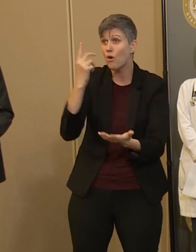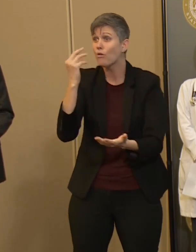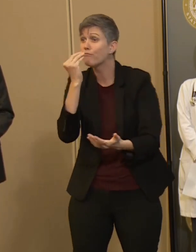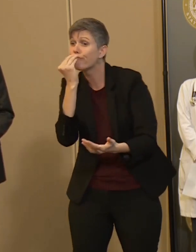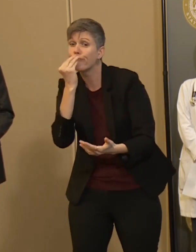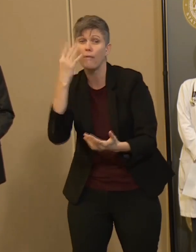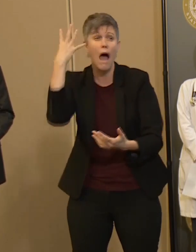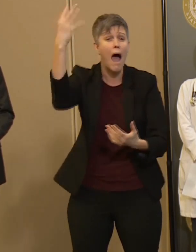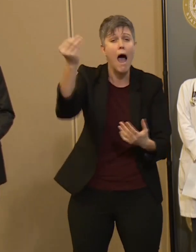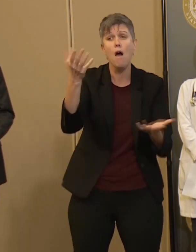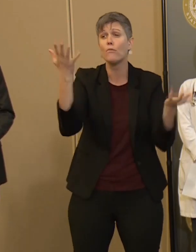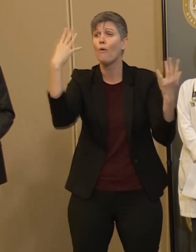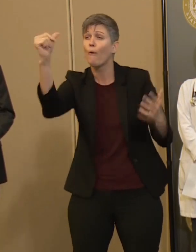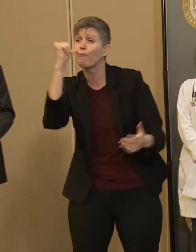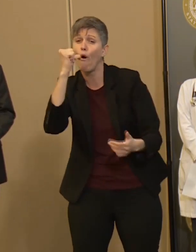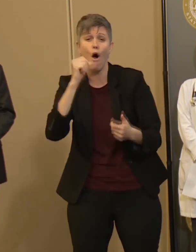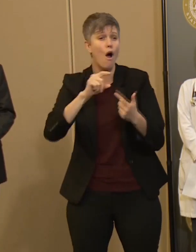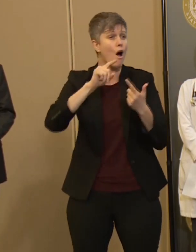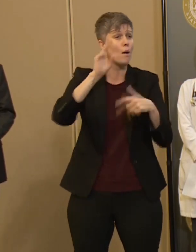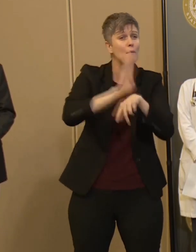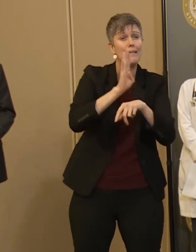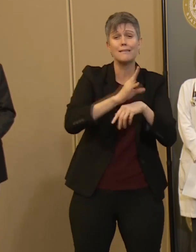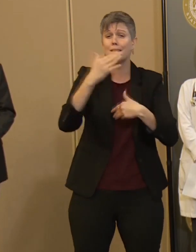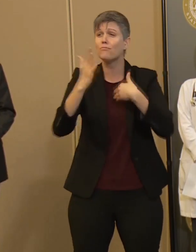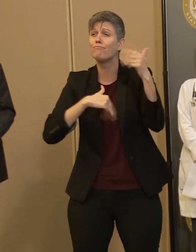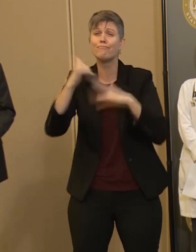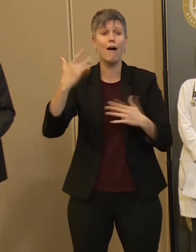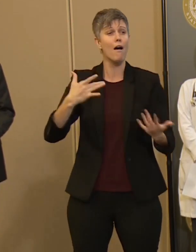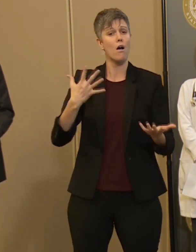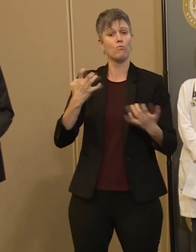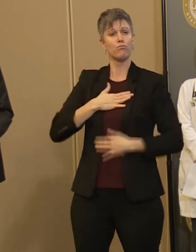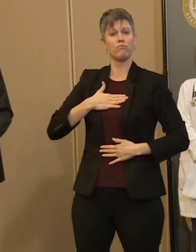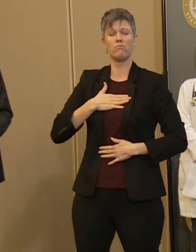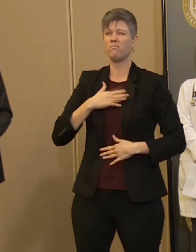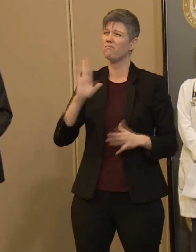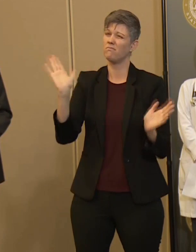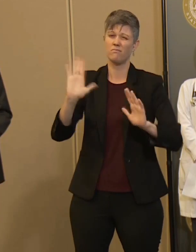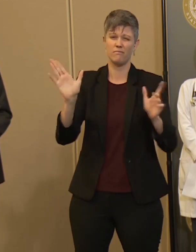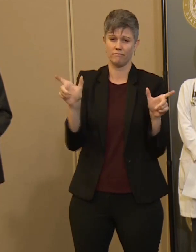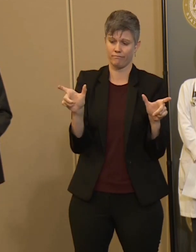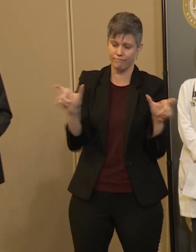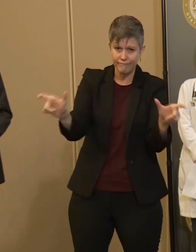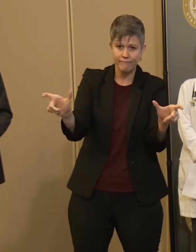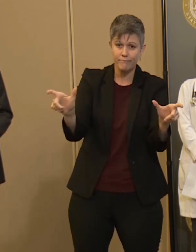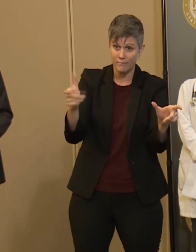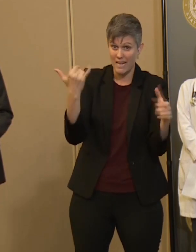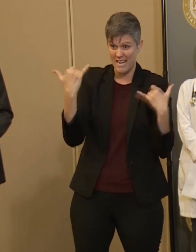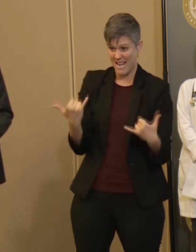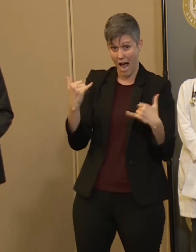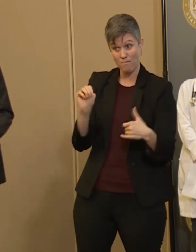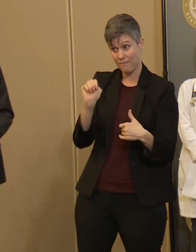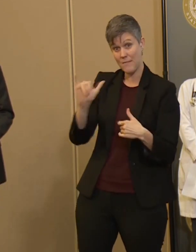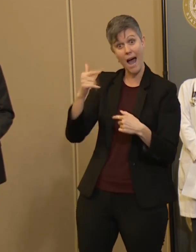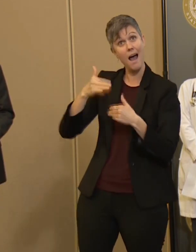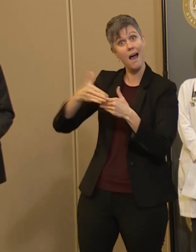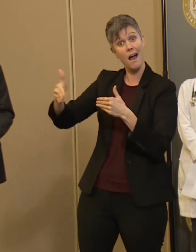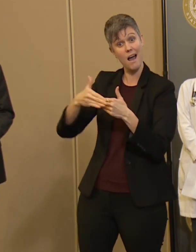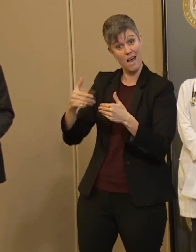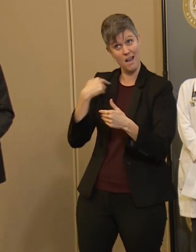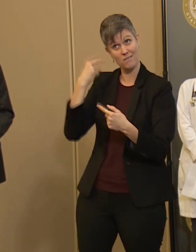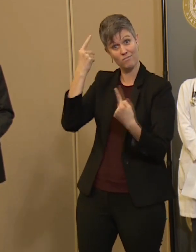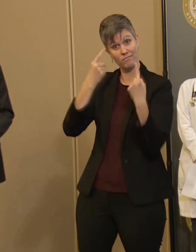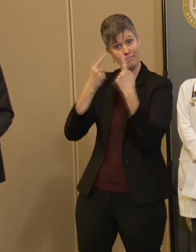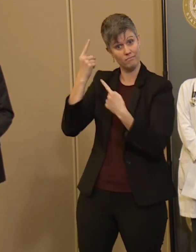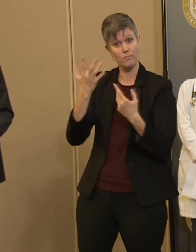and bars and businesses today, that by May, we will need to be able to provide more than